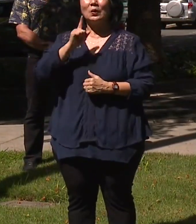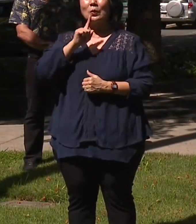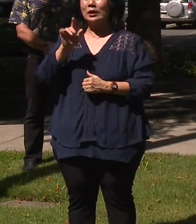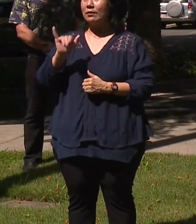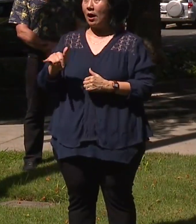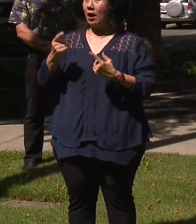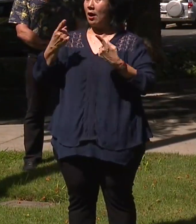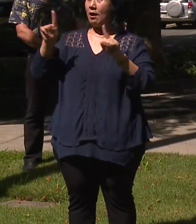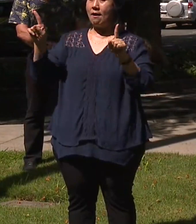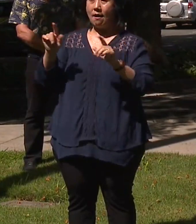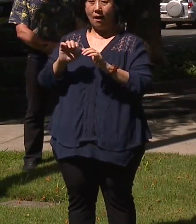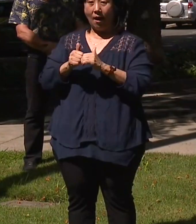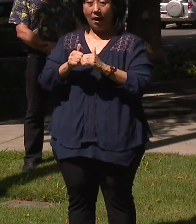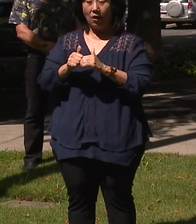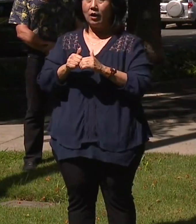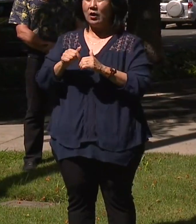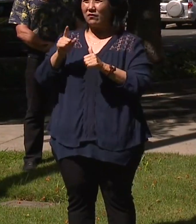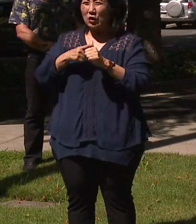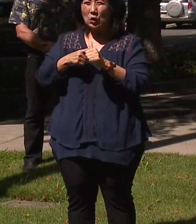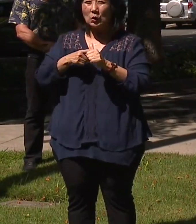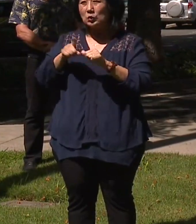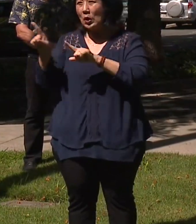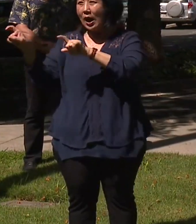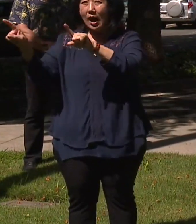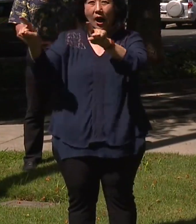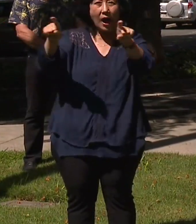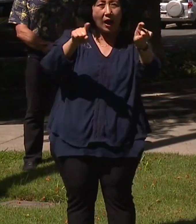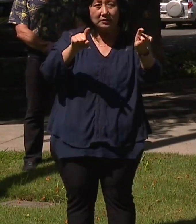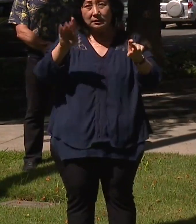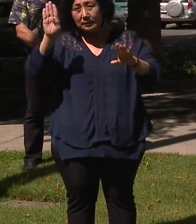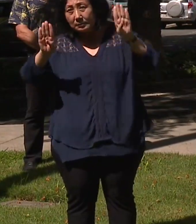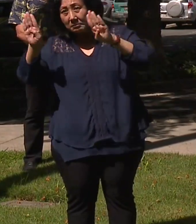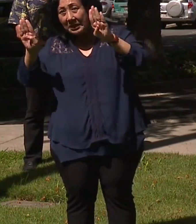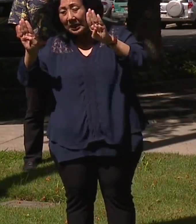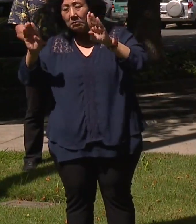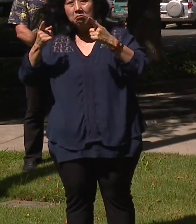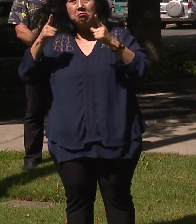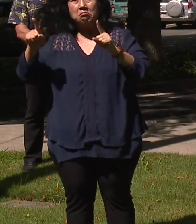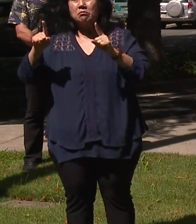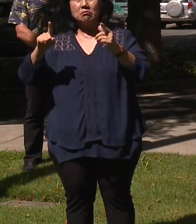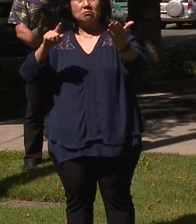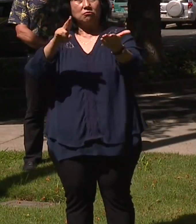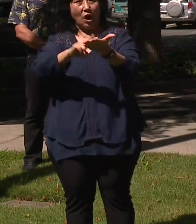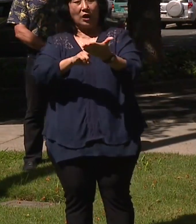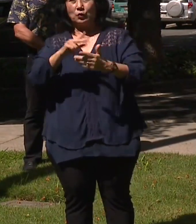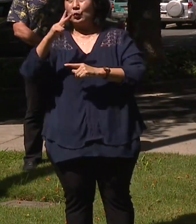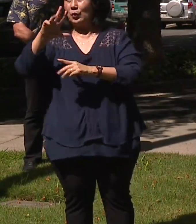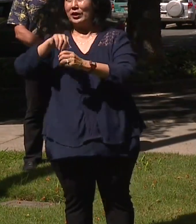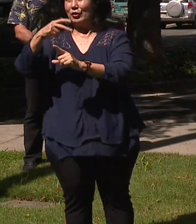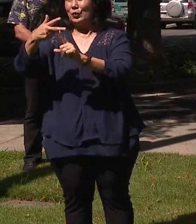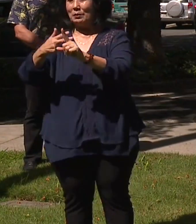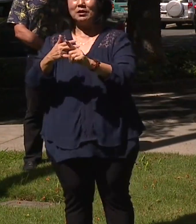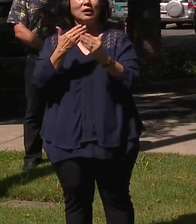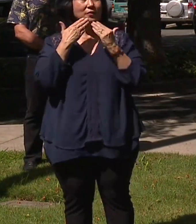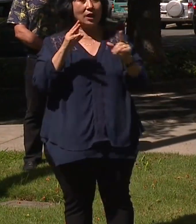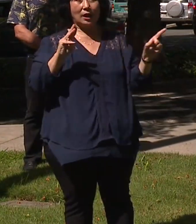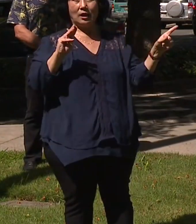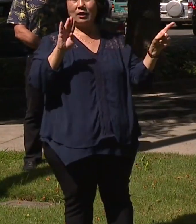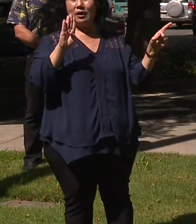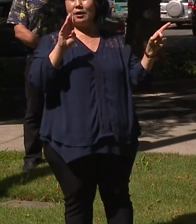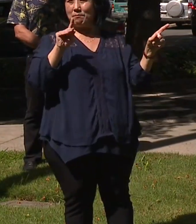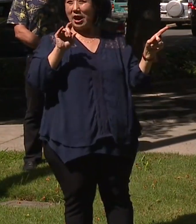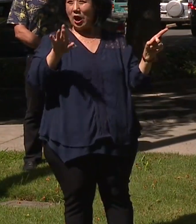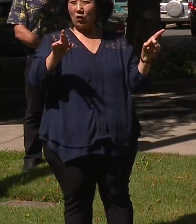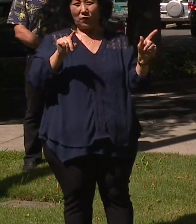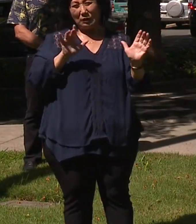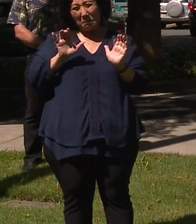accomplished, the bid and process and everything, within a few months. And so we really appreciate the mayor for pushing for